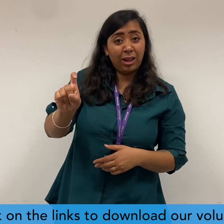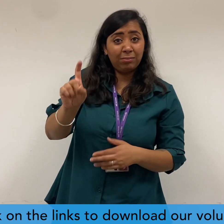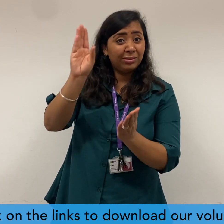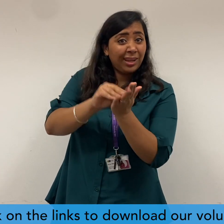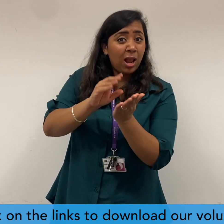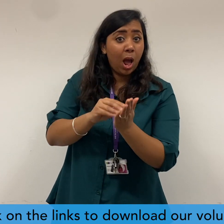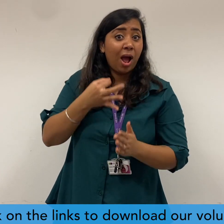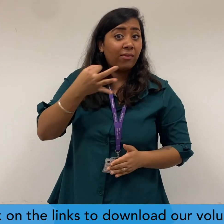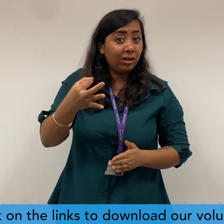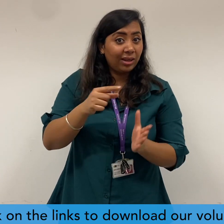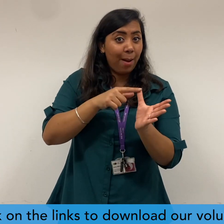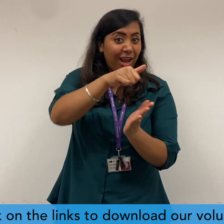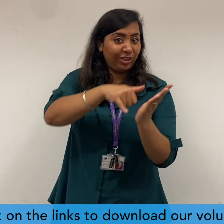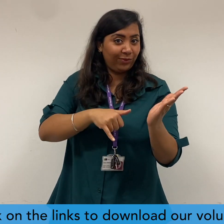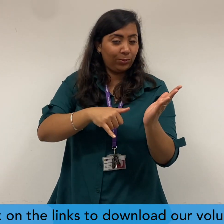download our volunteer application form.